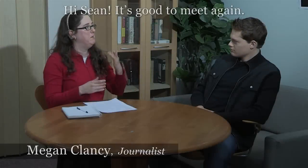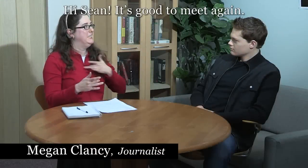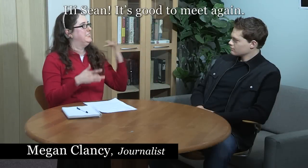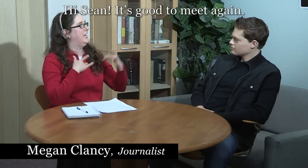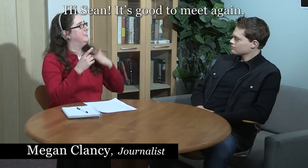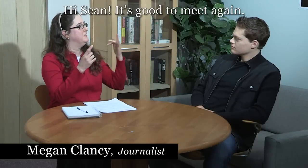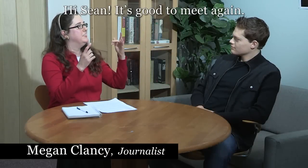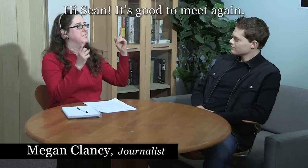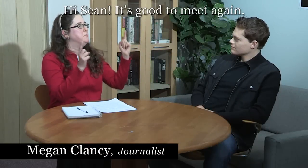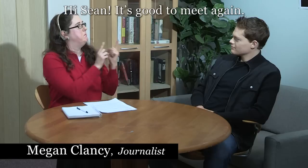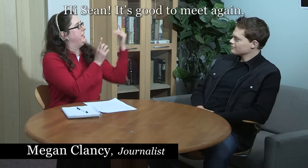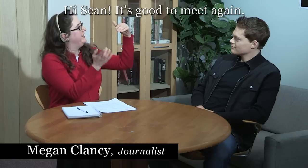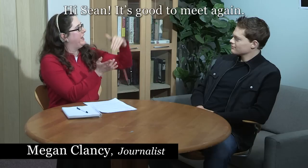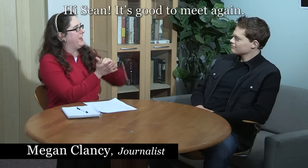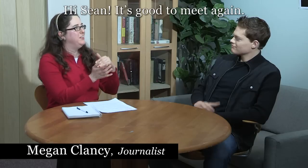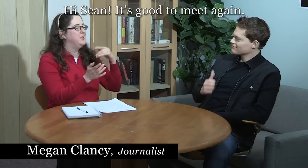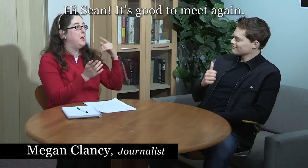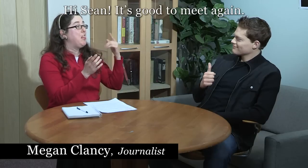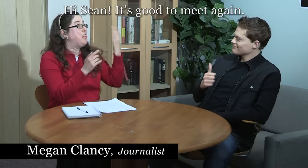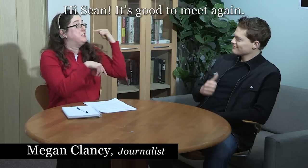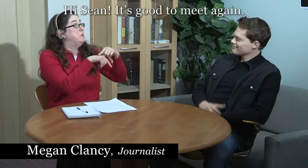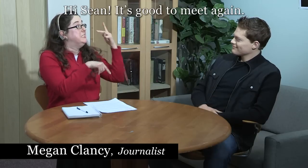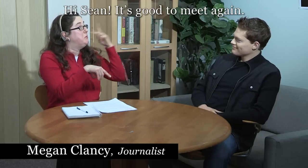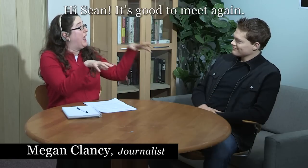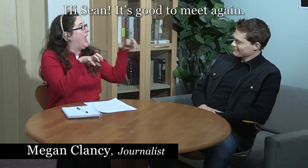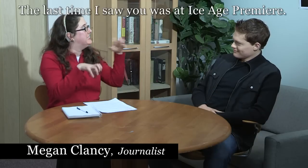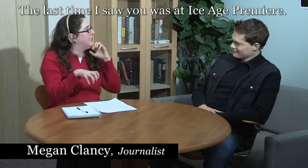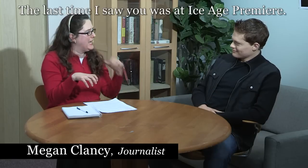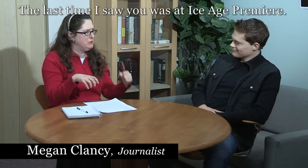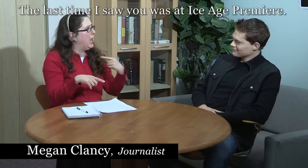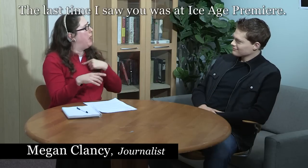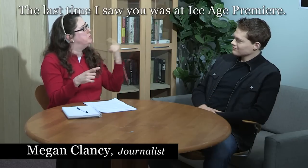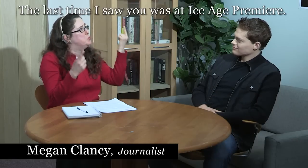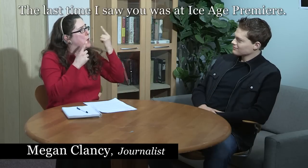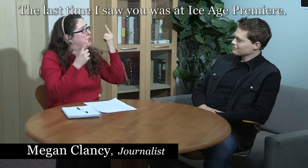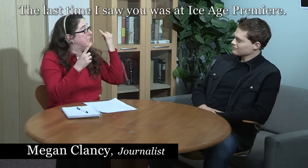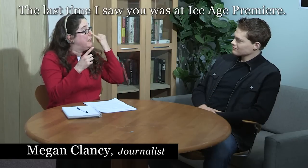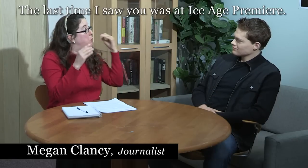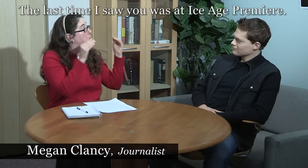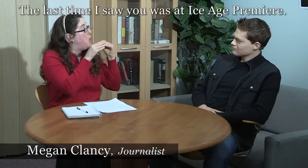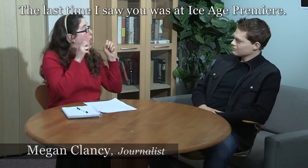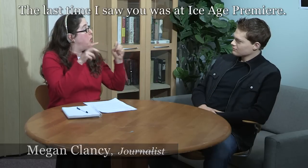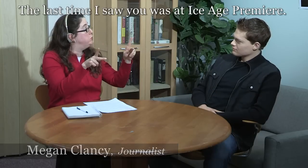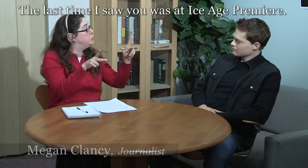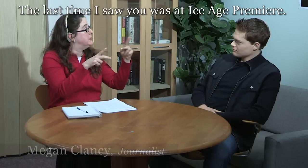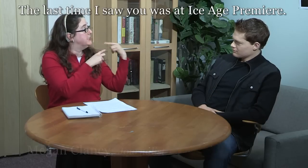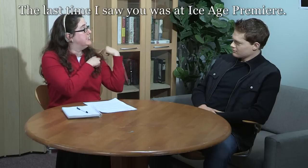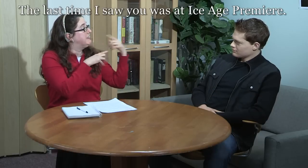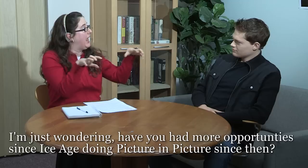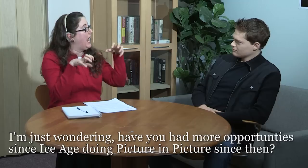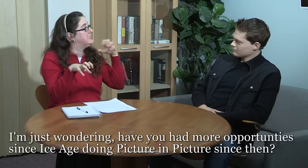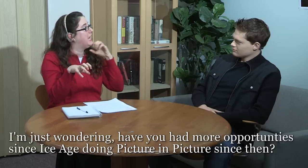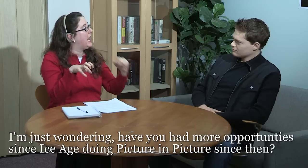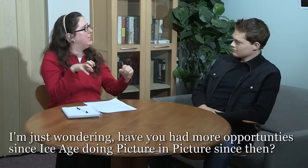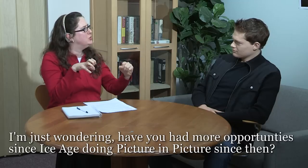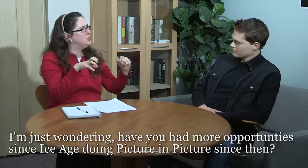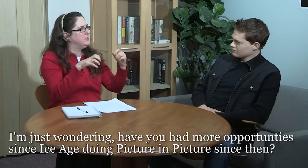Hi Shawn. I'm excited to meet you again. Last time I saw you was at the Ice Age premiere. I was just wondering, any more